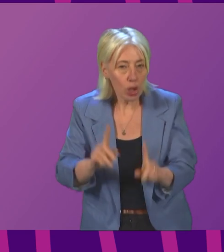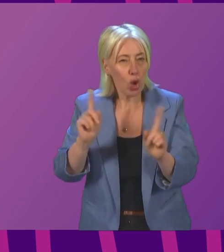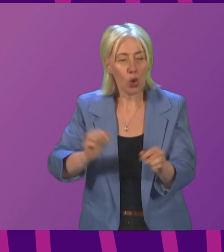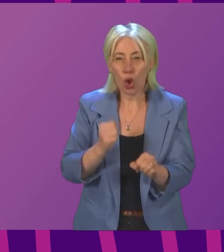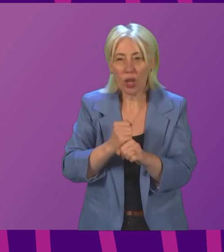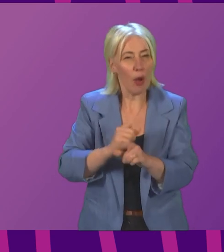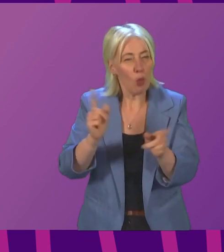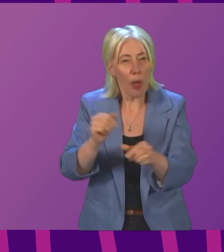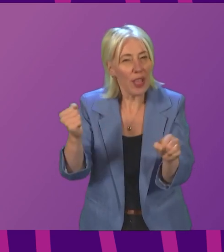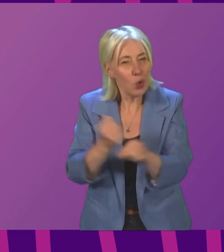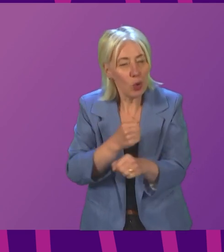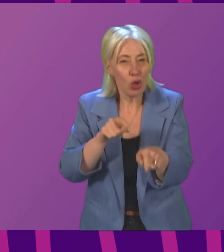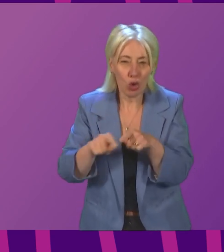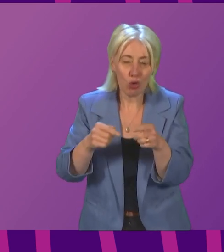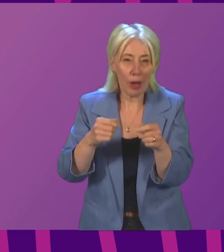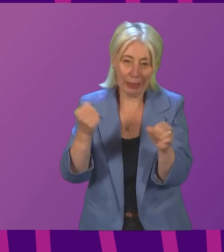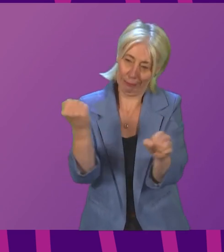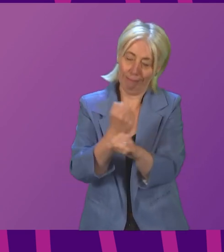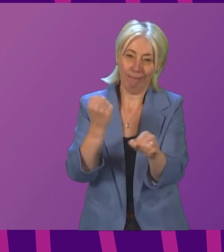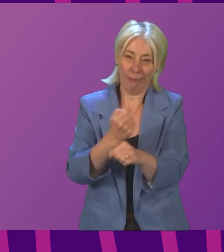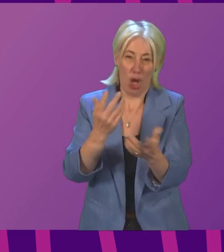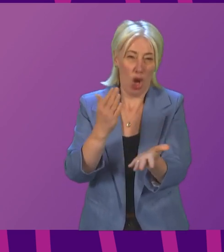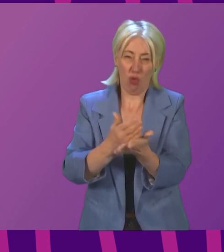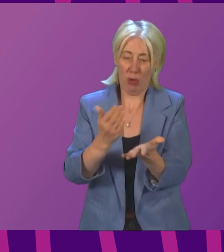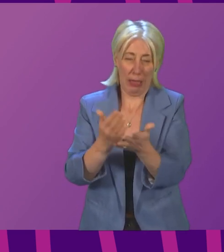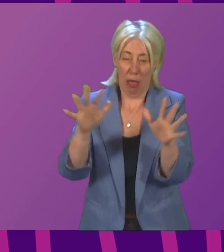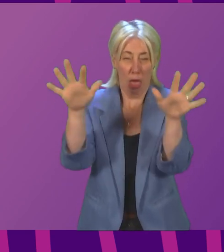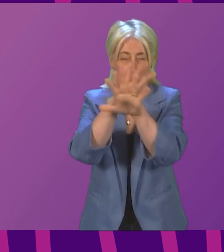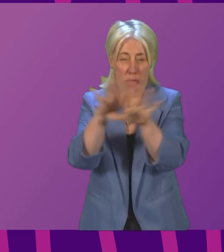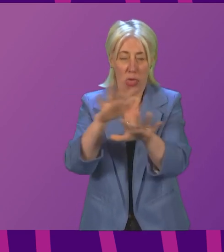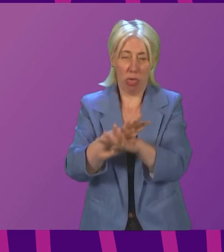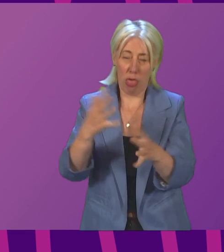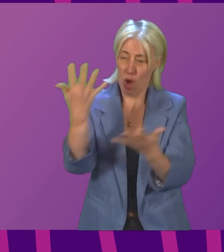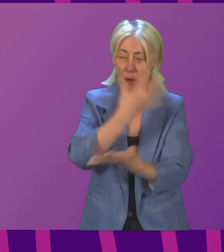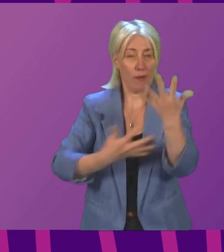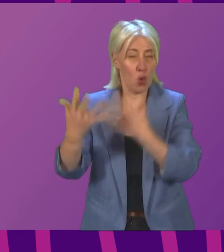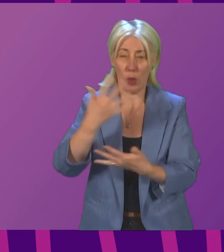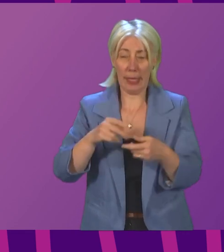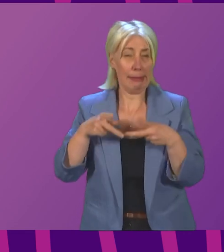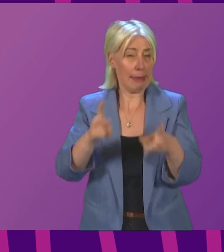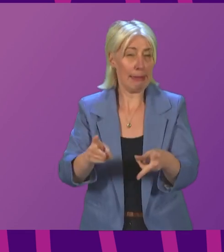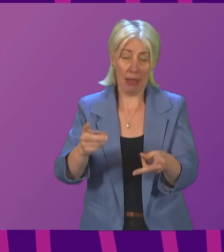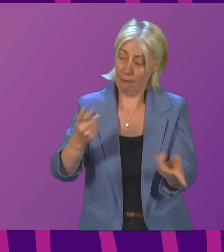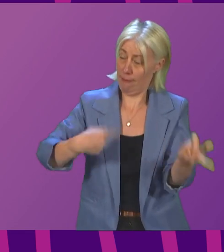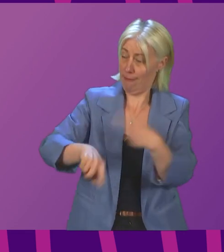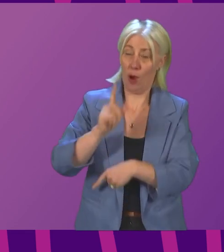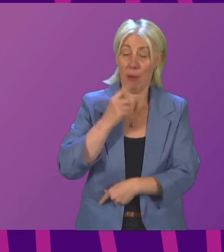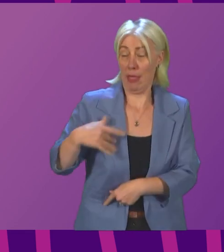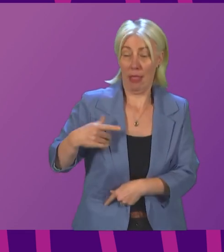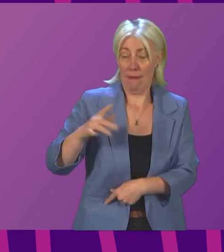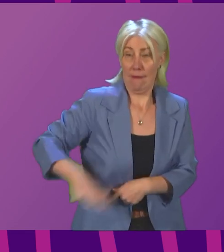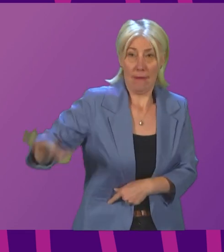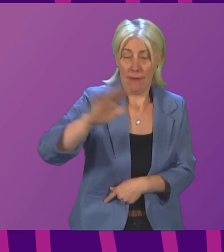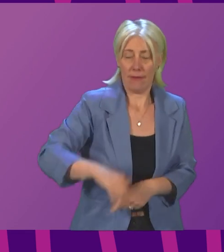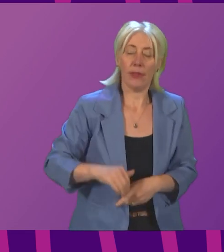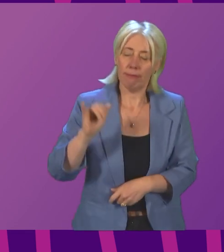is doing to try and fix what is a really opaque and confusing system for many of our constituents? First Minister. I am happy to do that.